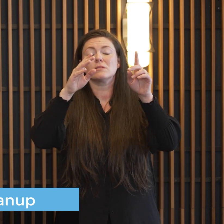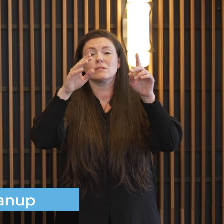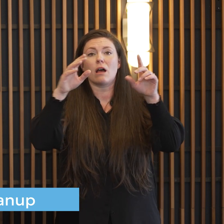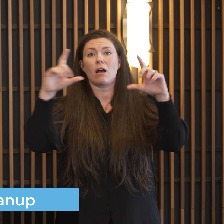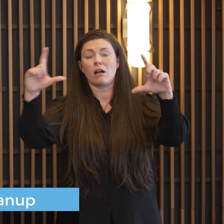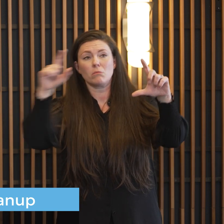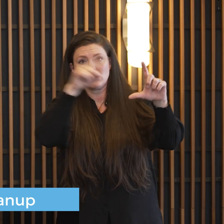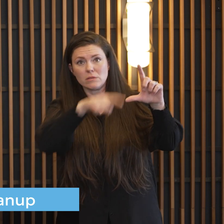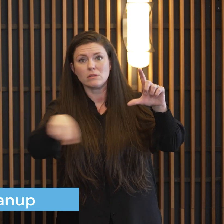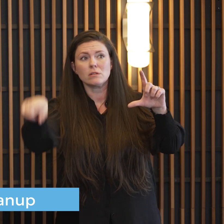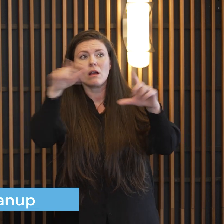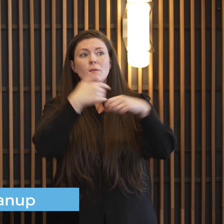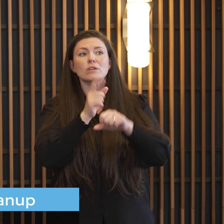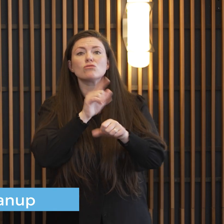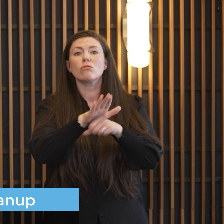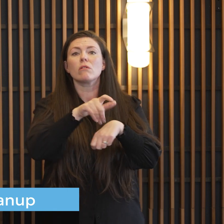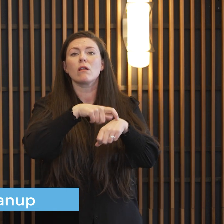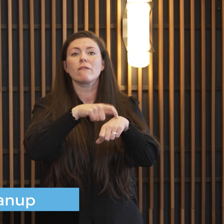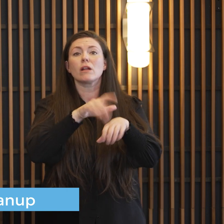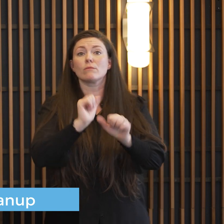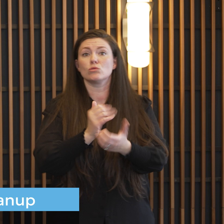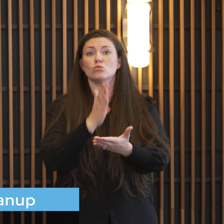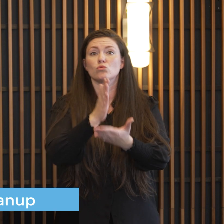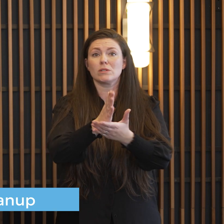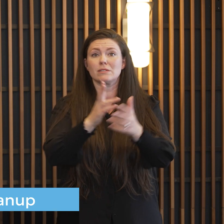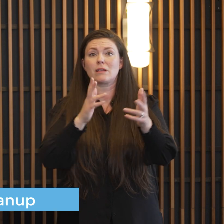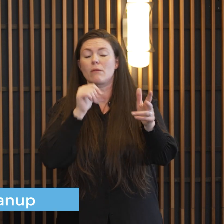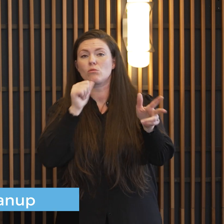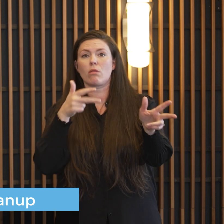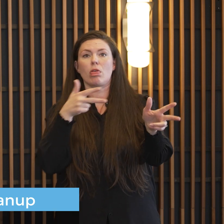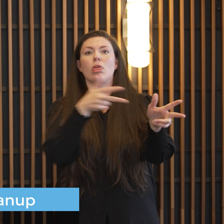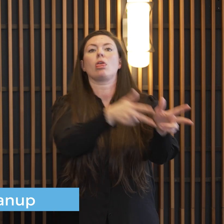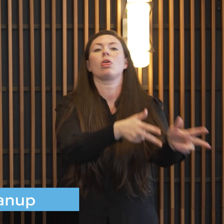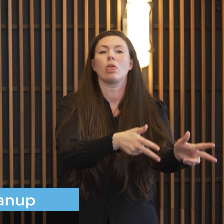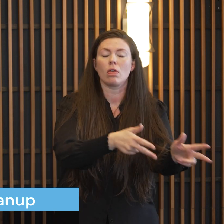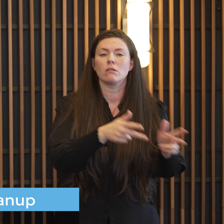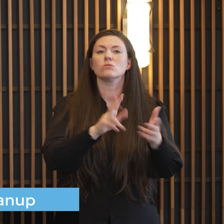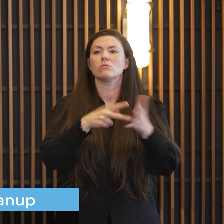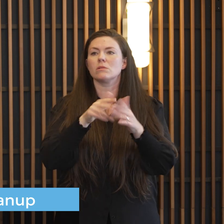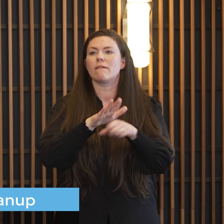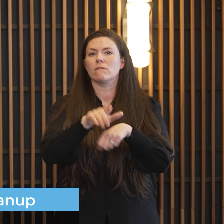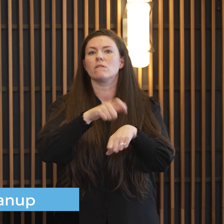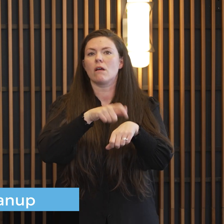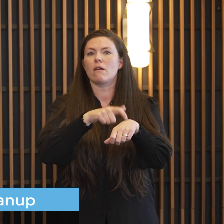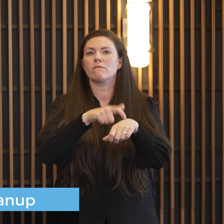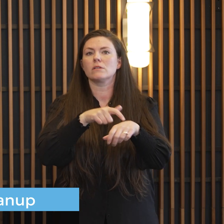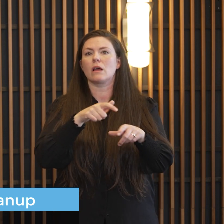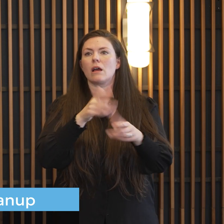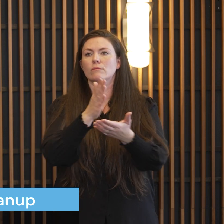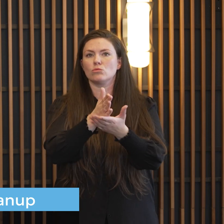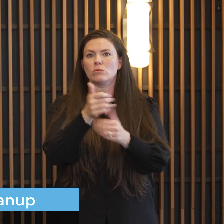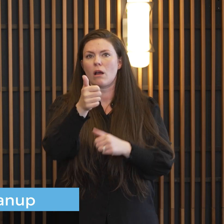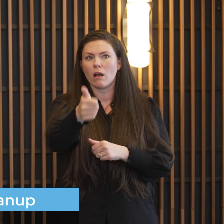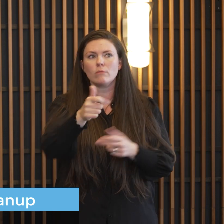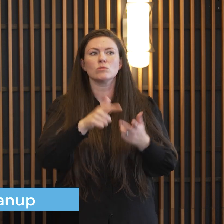extra time to stop and avoid those fender benders out there save everybody a lot of time